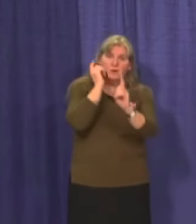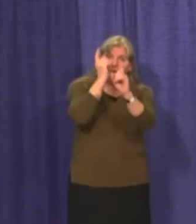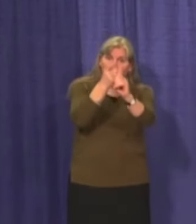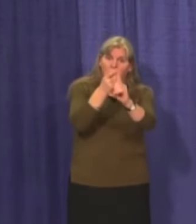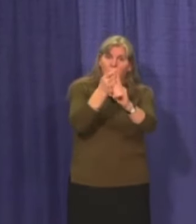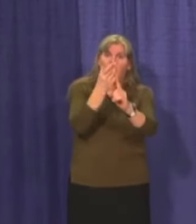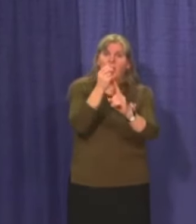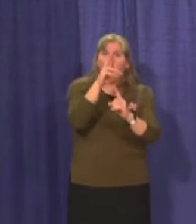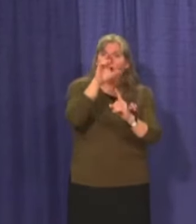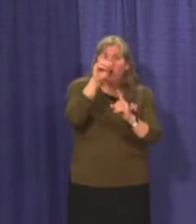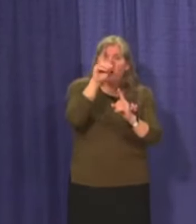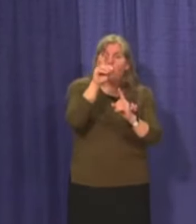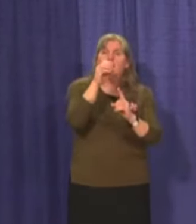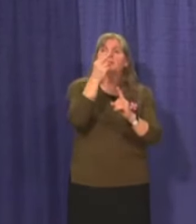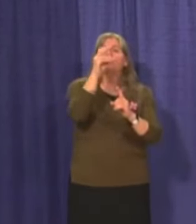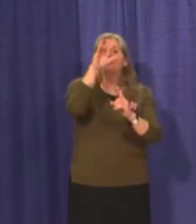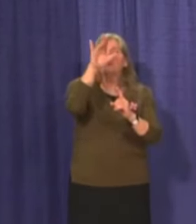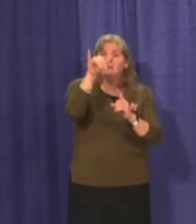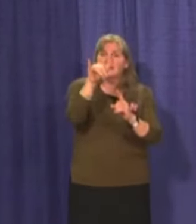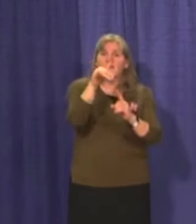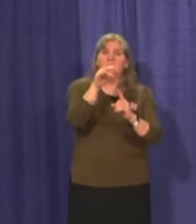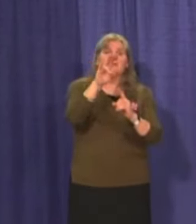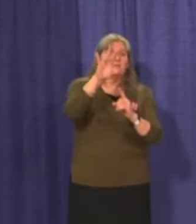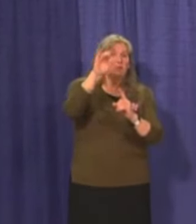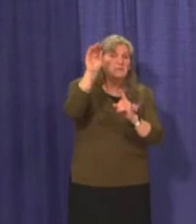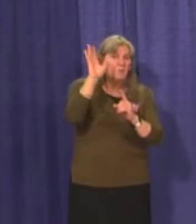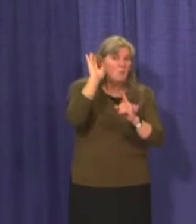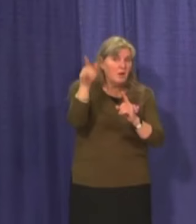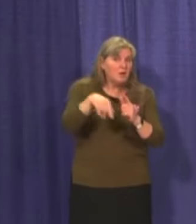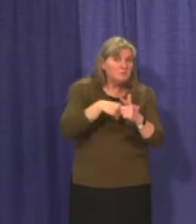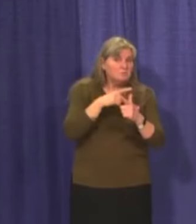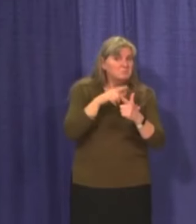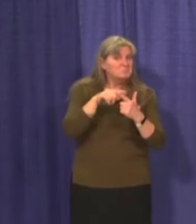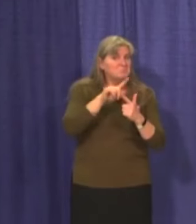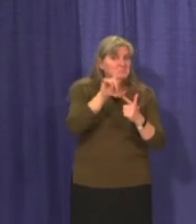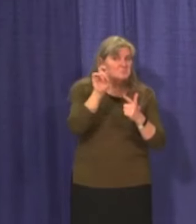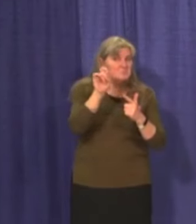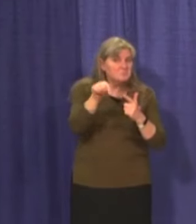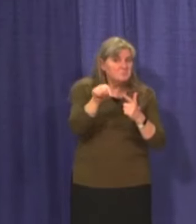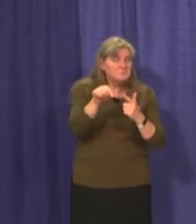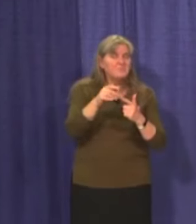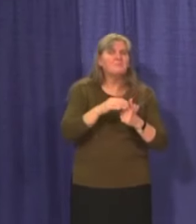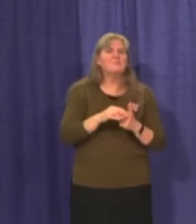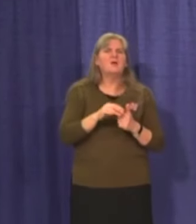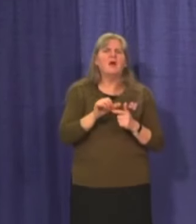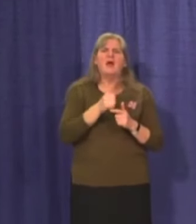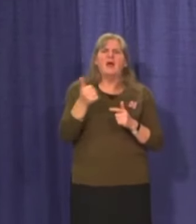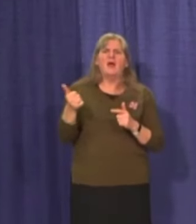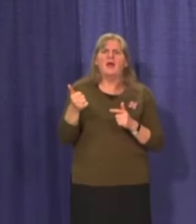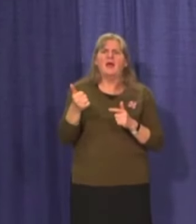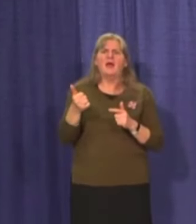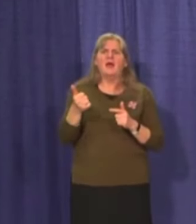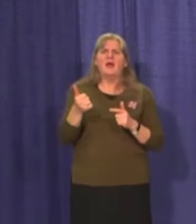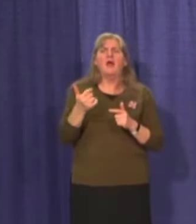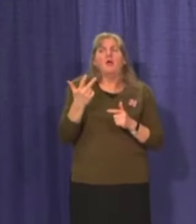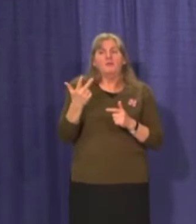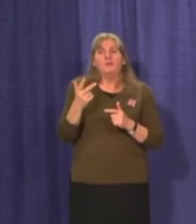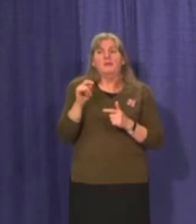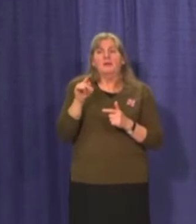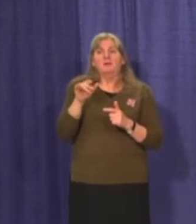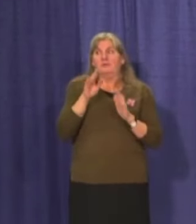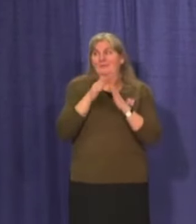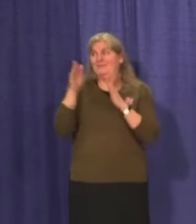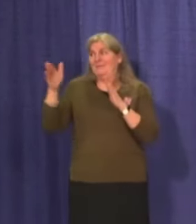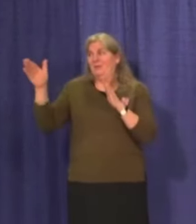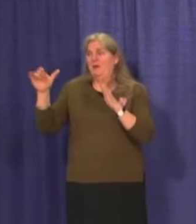immunity, community immunity and protection. Um, but then also what's happening in the, the rest of the, not just in the three territories, but